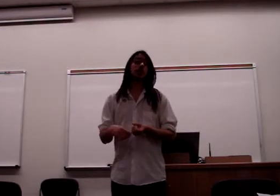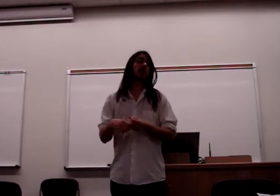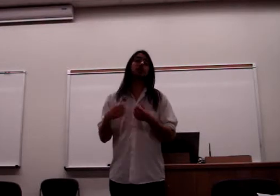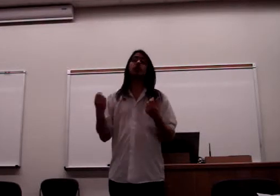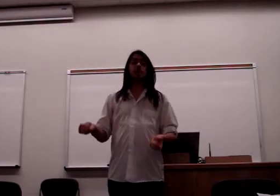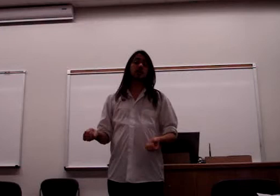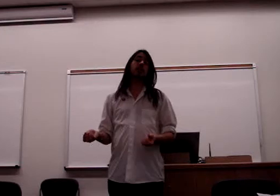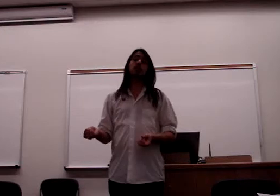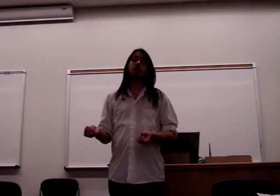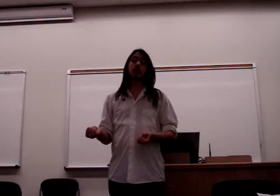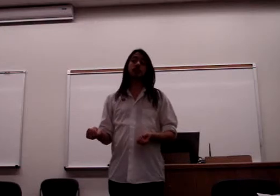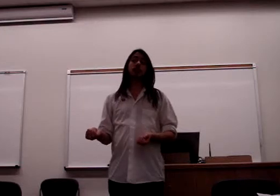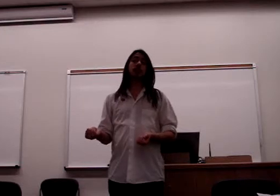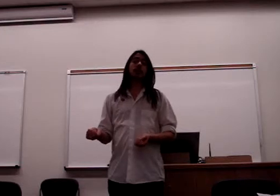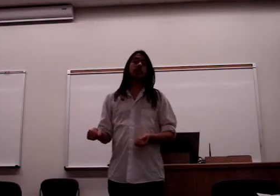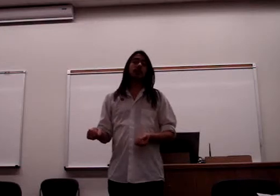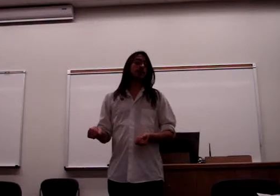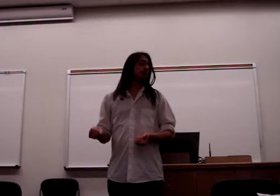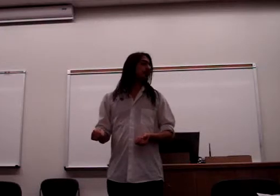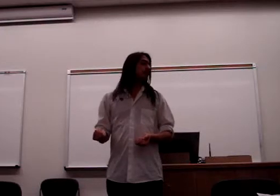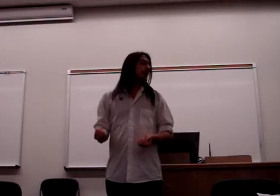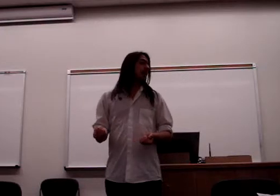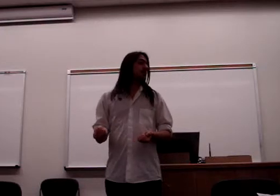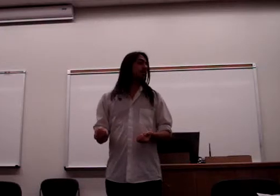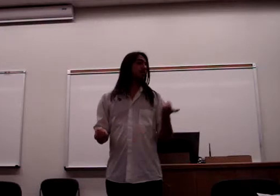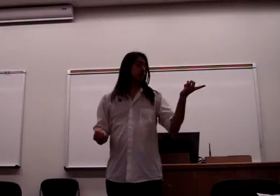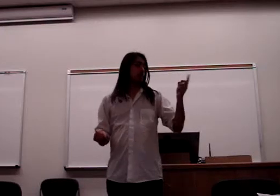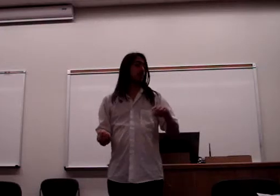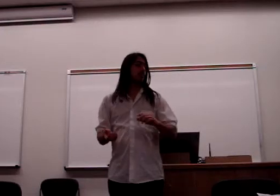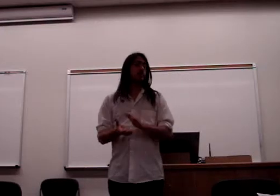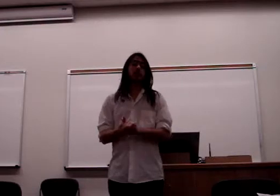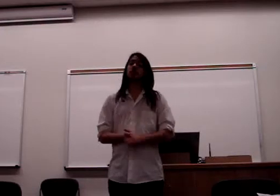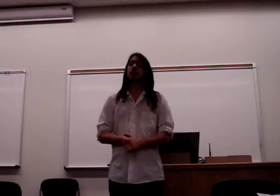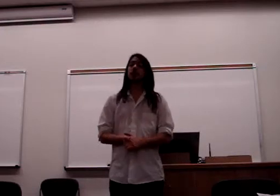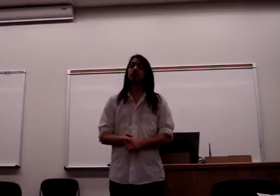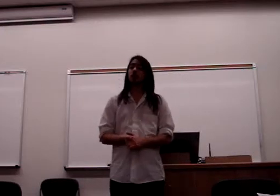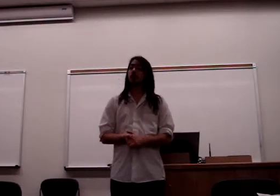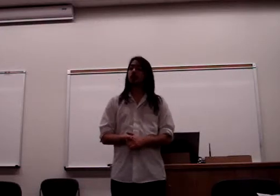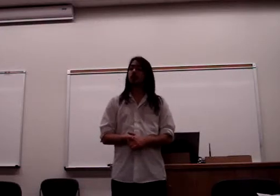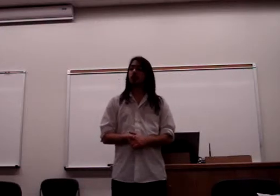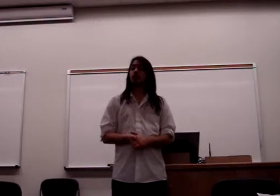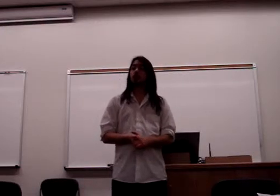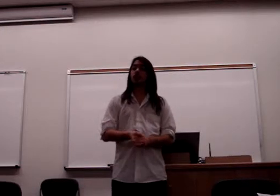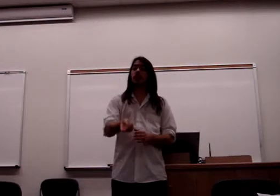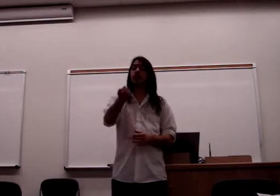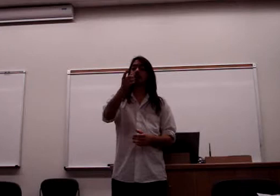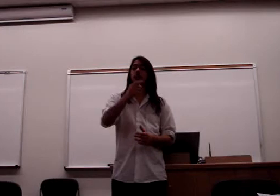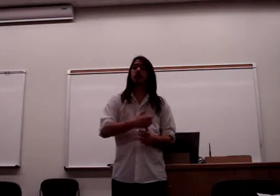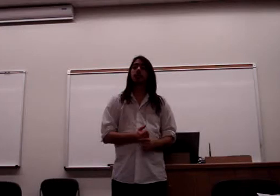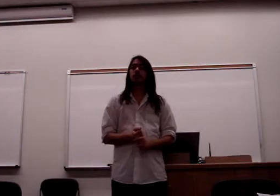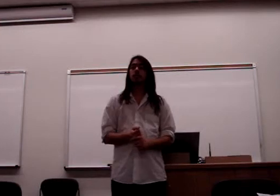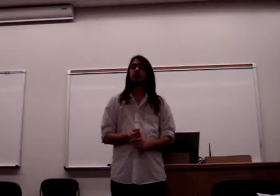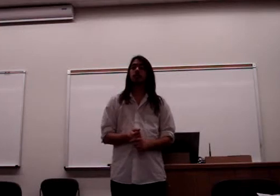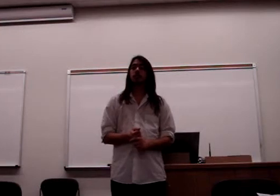Alain Badeau's theory of the subject, which you see right there, with a giant red flag on it. And